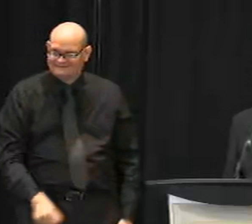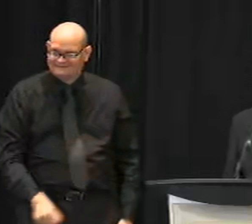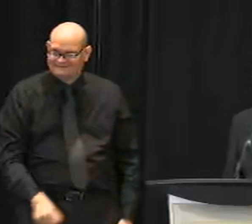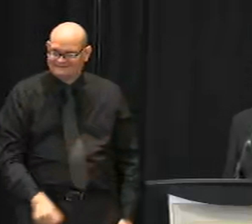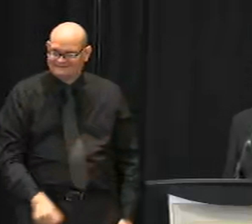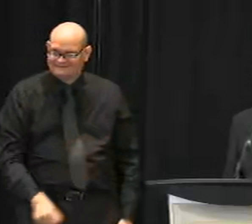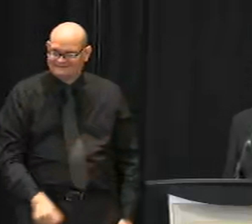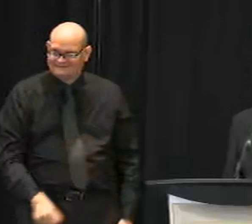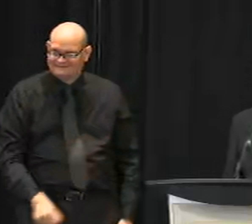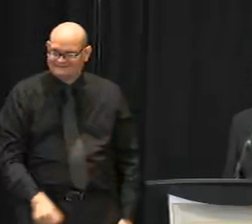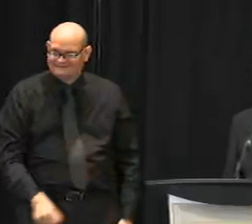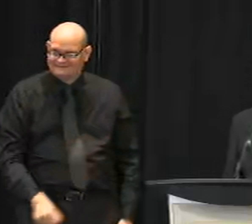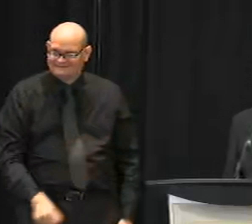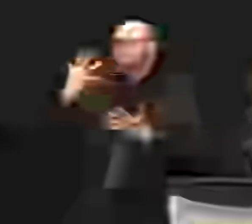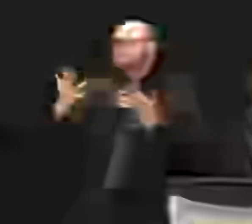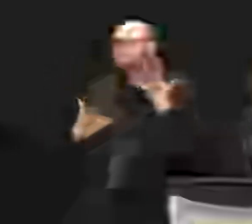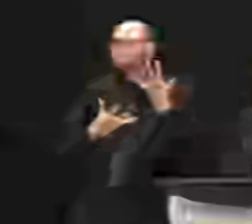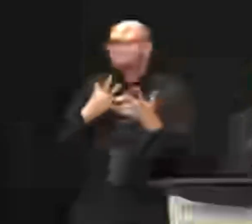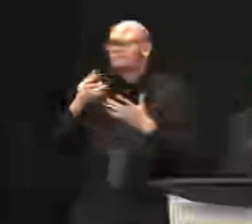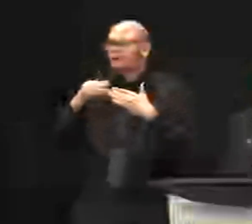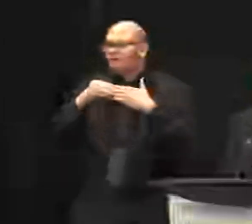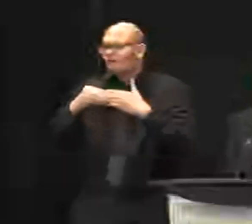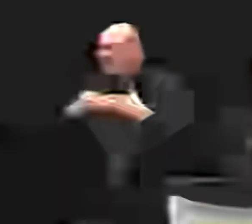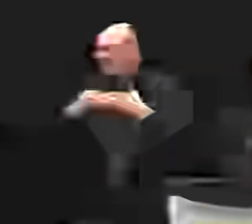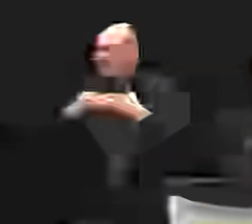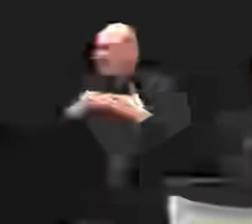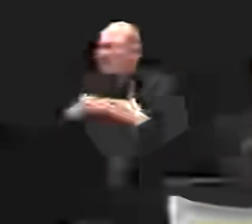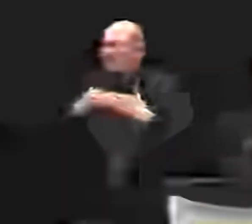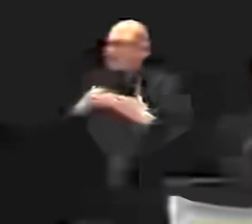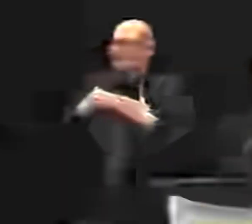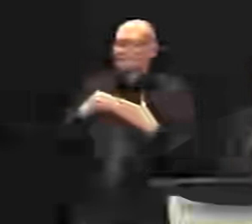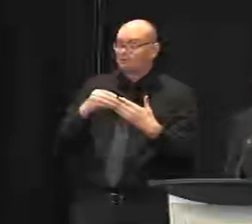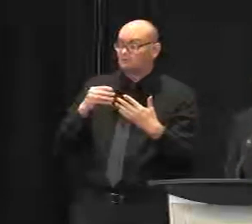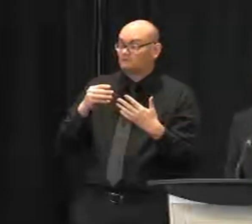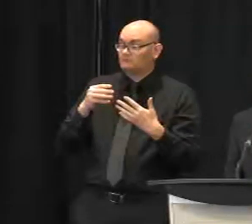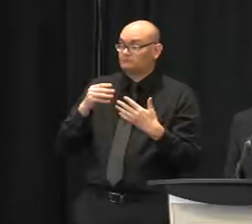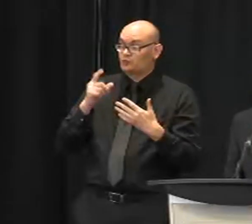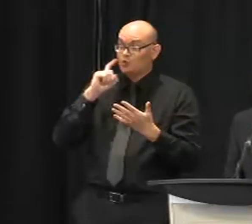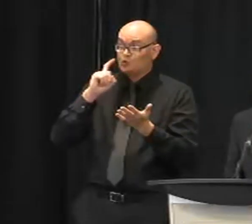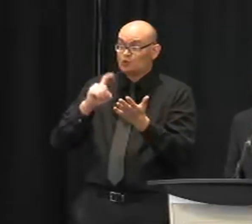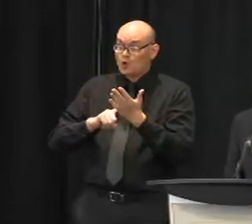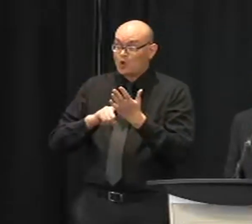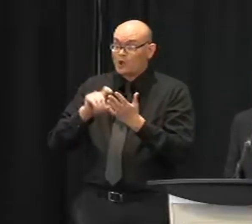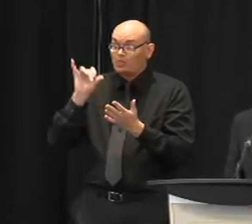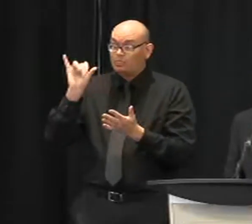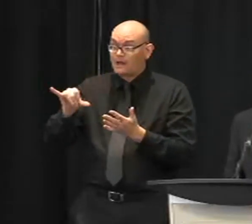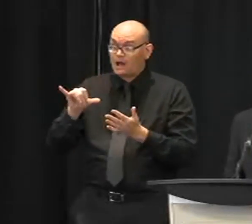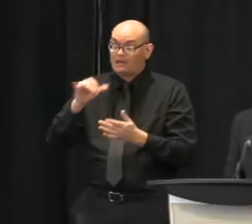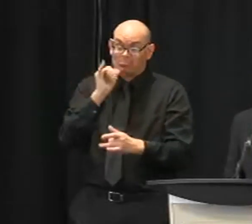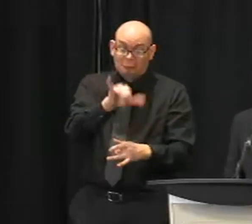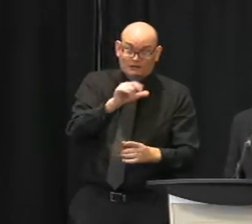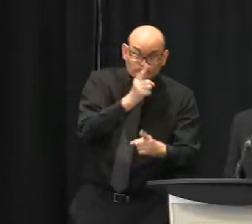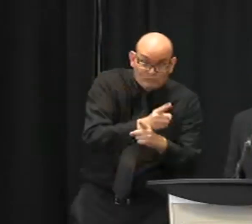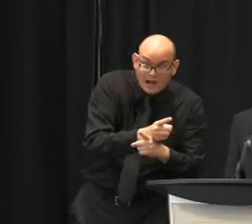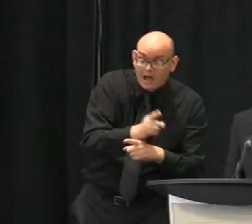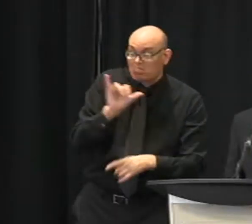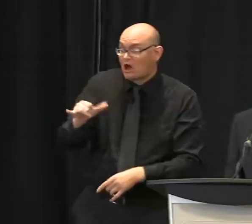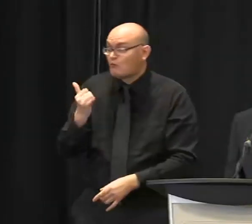level on that in terms of how do you judge whether people are appropriately doing it? I mean, is this something that it could be quickly shut